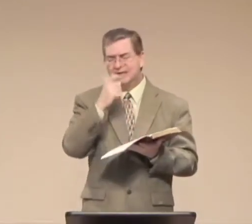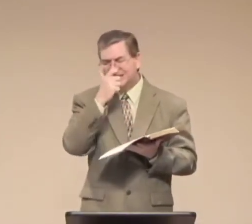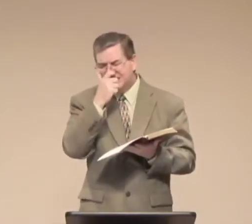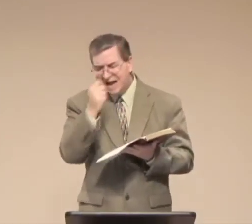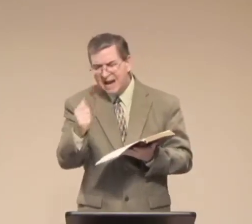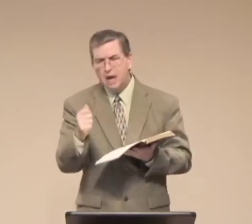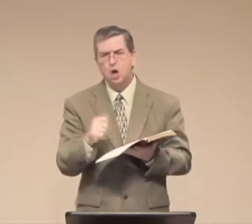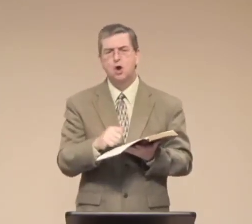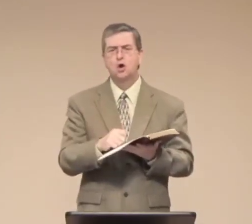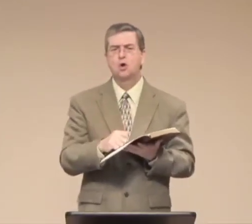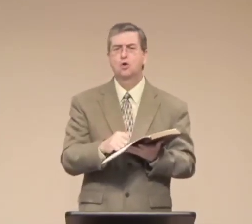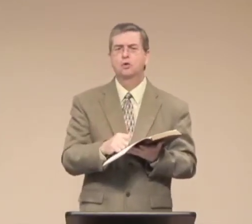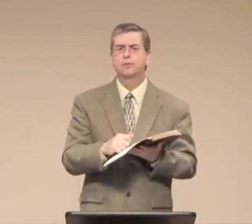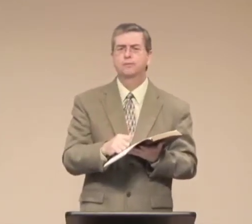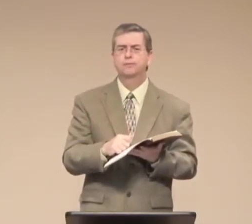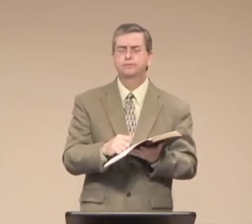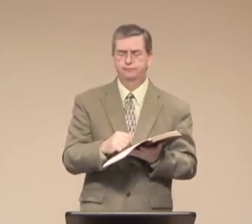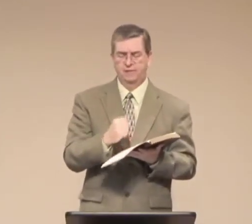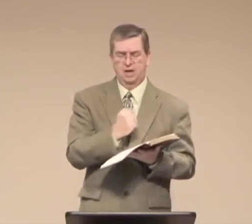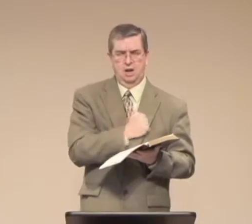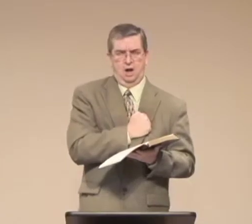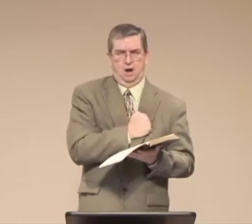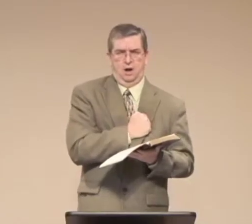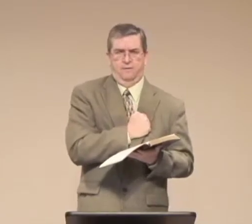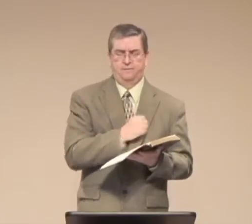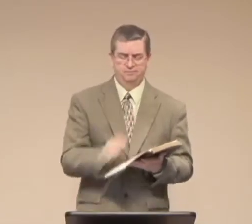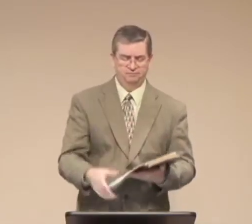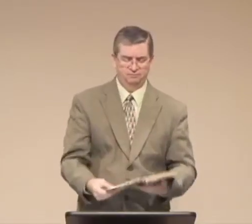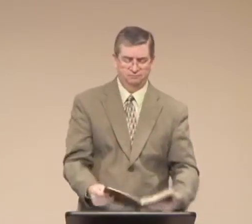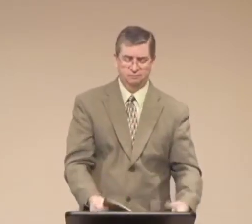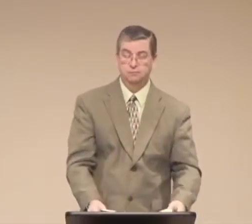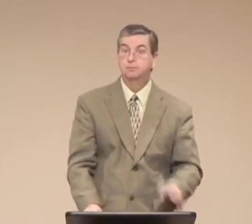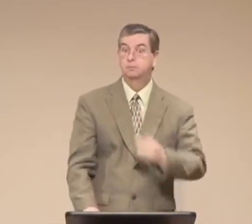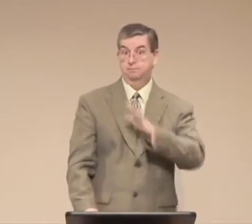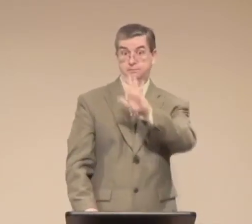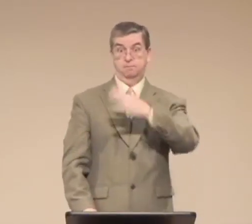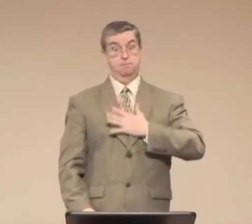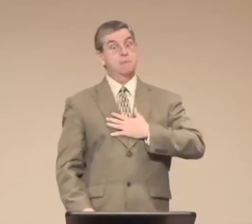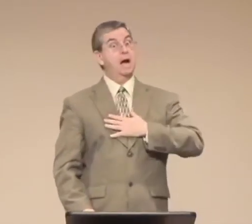the word of God. And they tend to show such an interest and a lot for us.